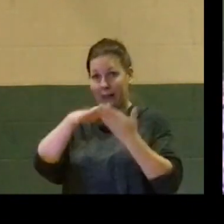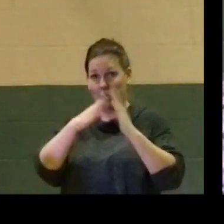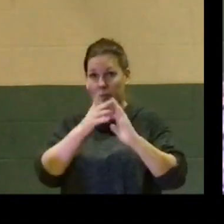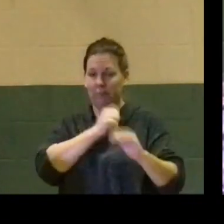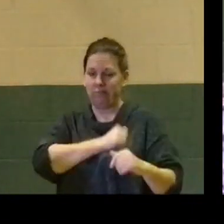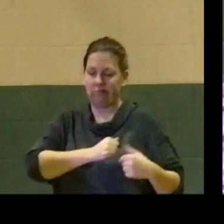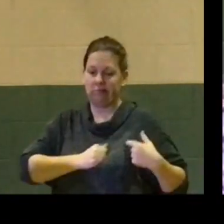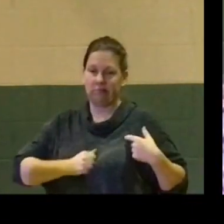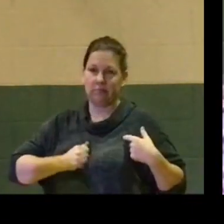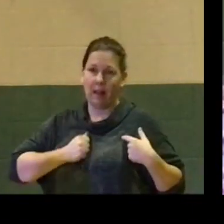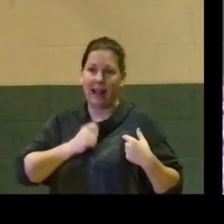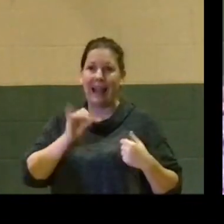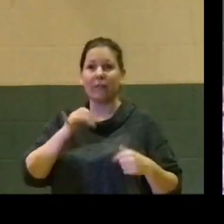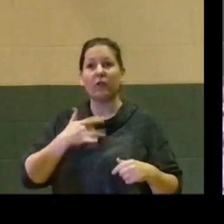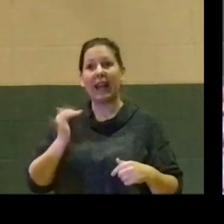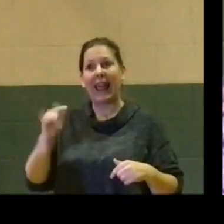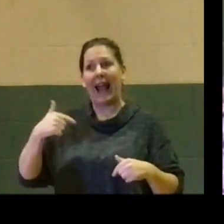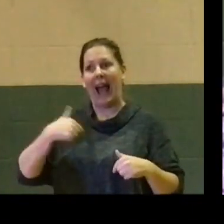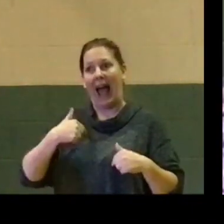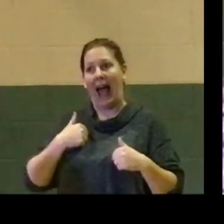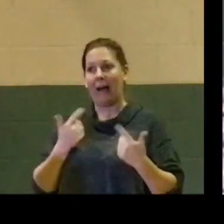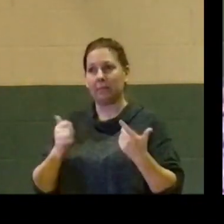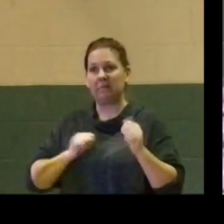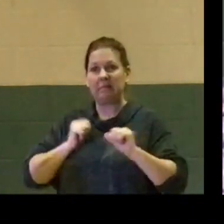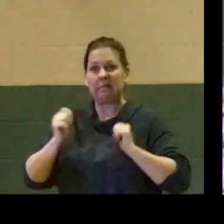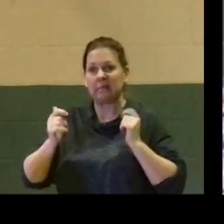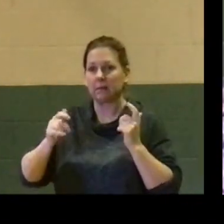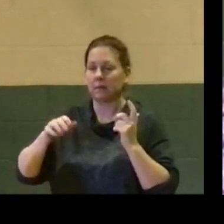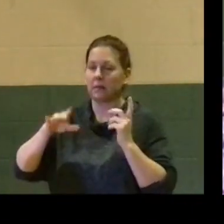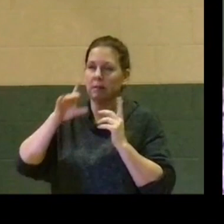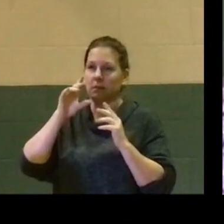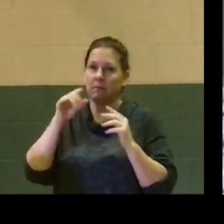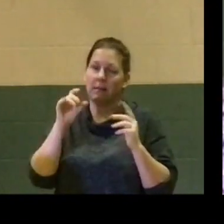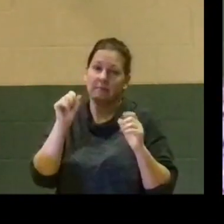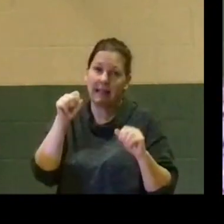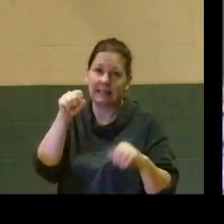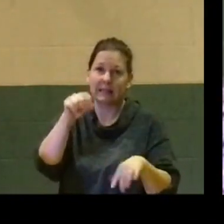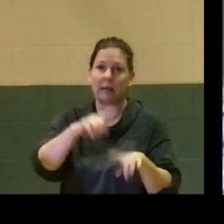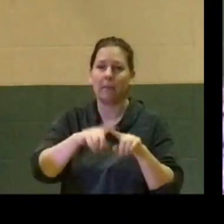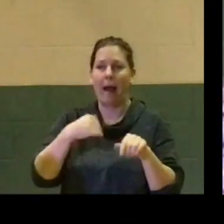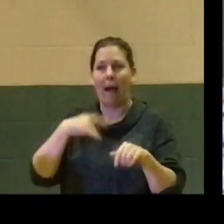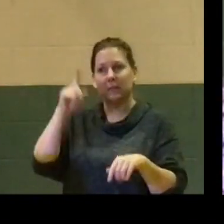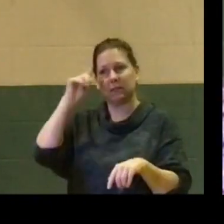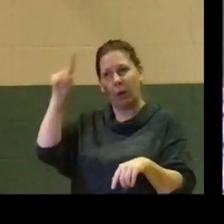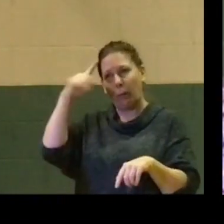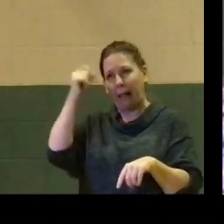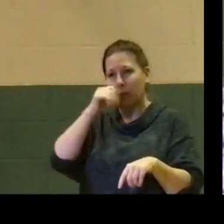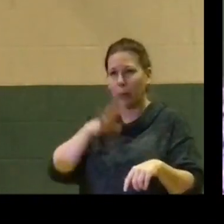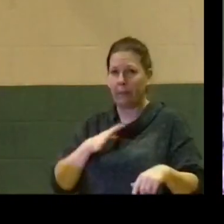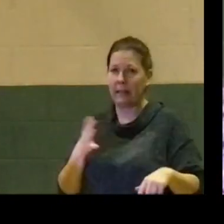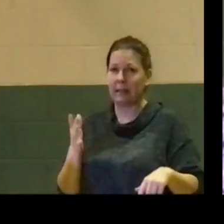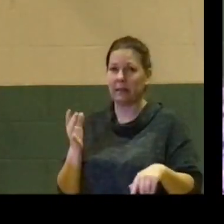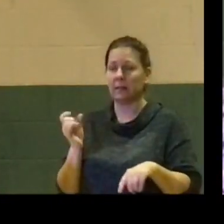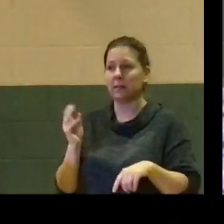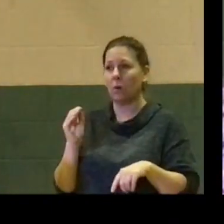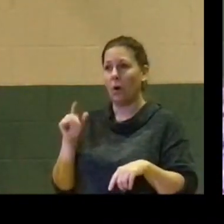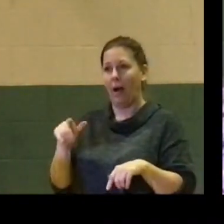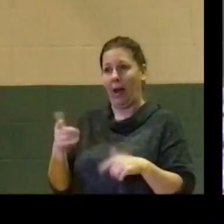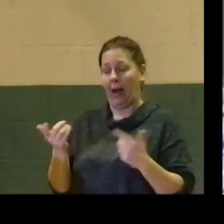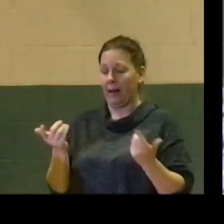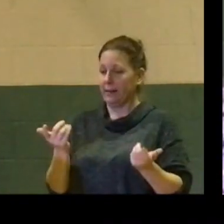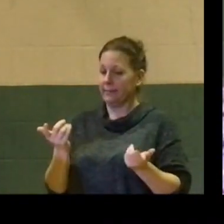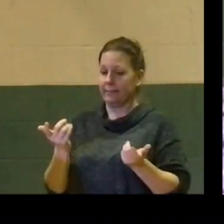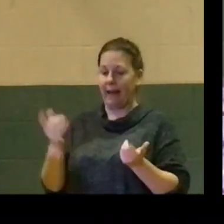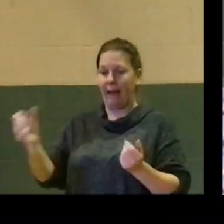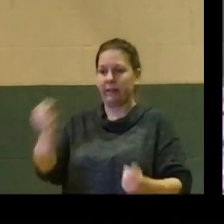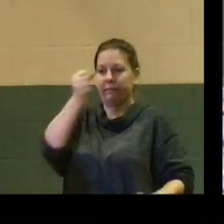apologize if you feel like I've been combative, because I have. But I am an intelligent black woman that finds myself in